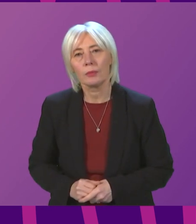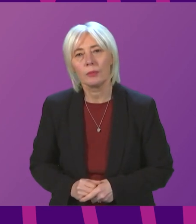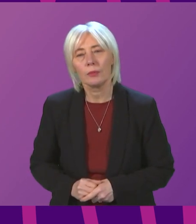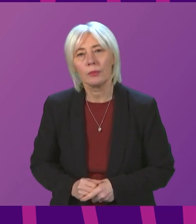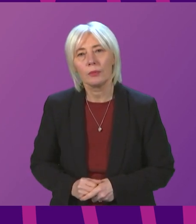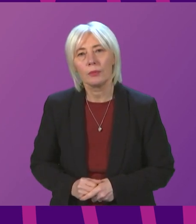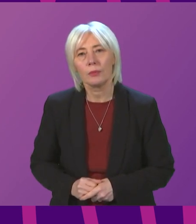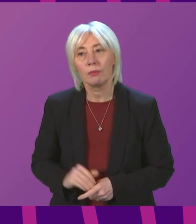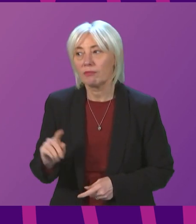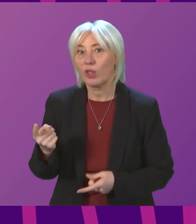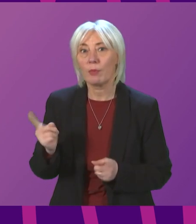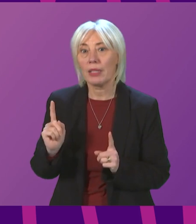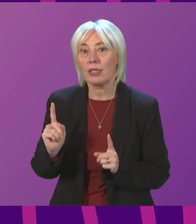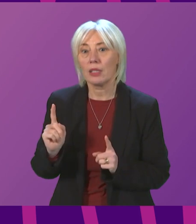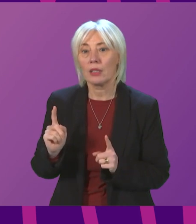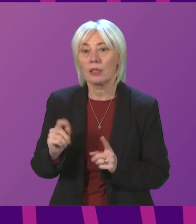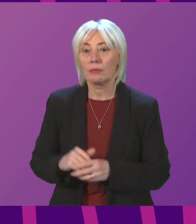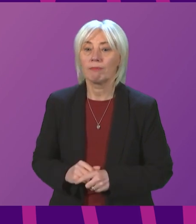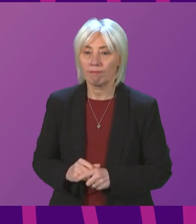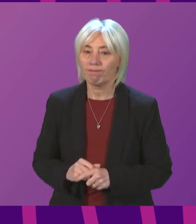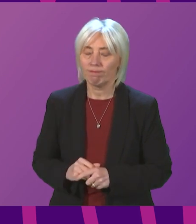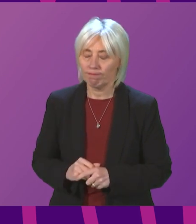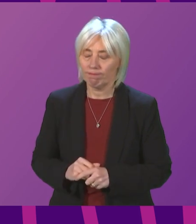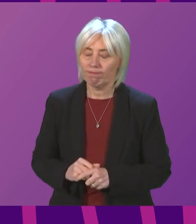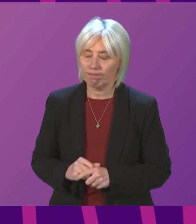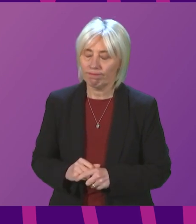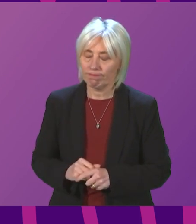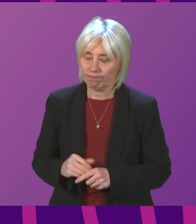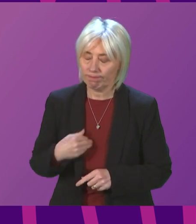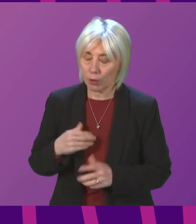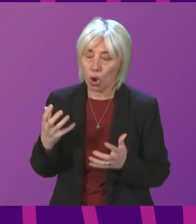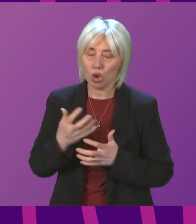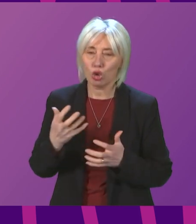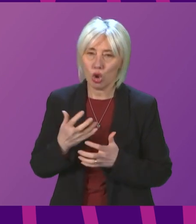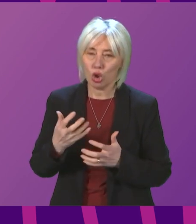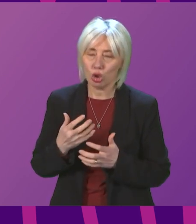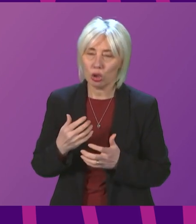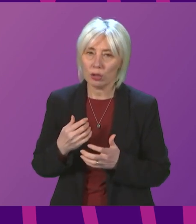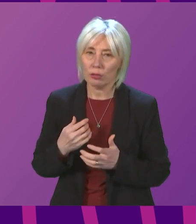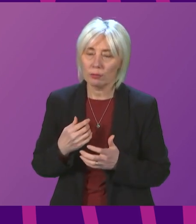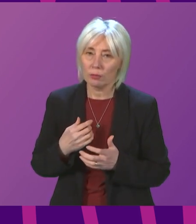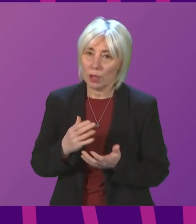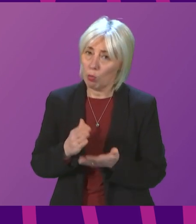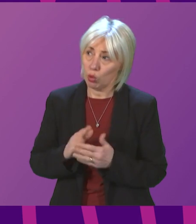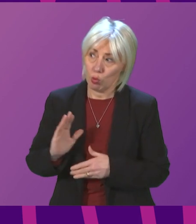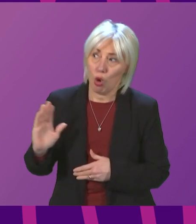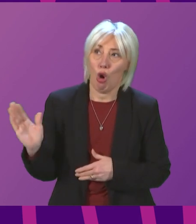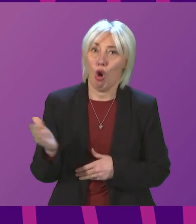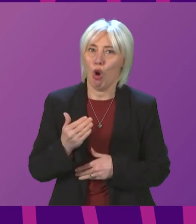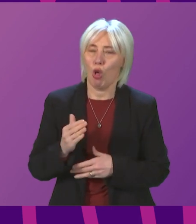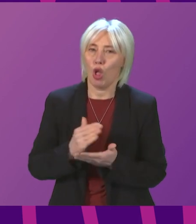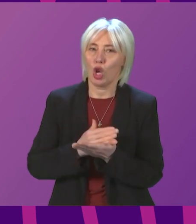First Minister. Obviously, I have concerns about that, and I would be surprised if every member of this chamber does not share